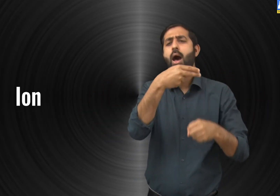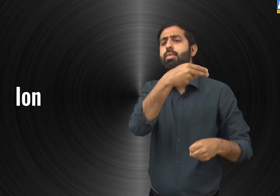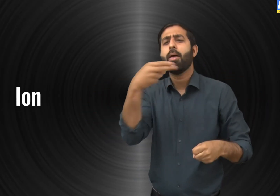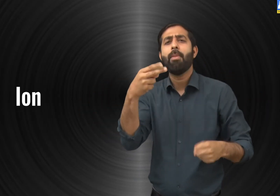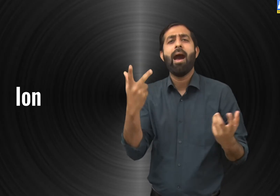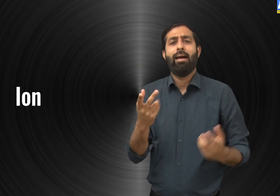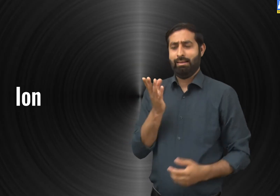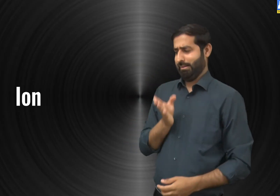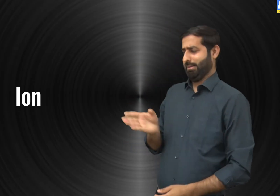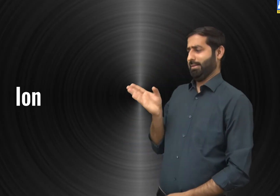sucrose dissolve in water.